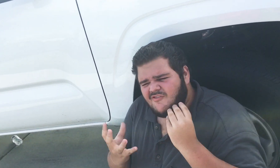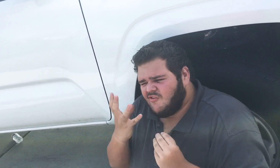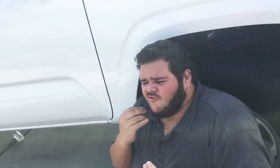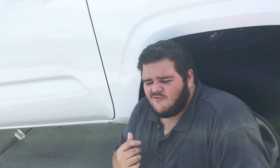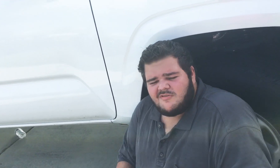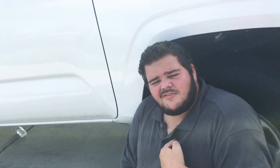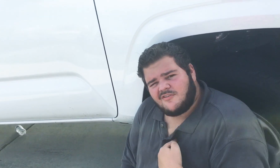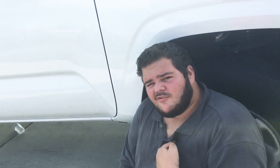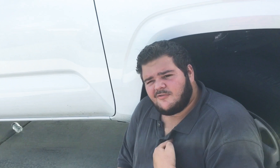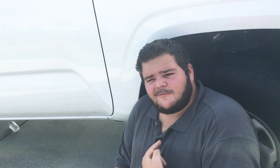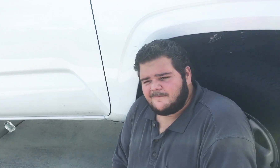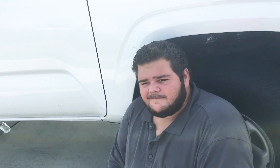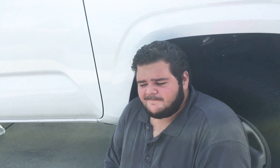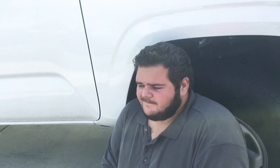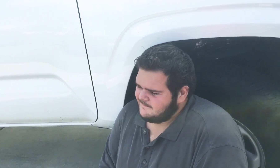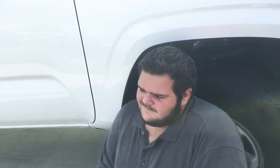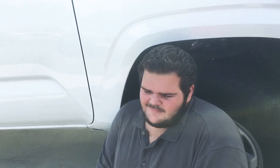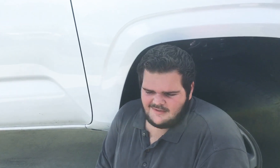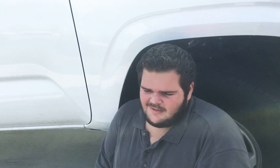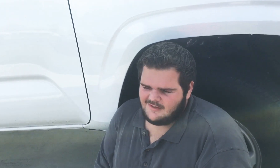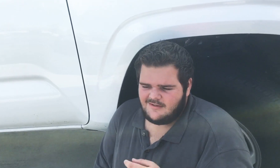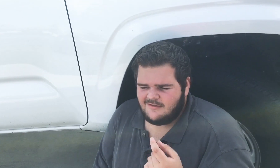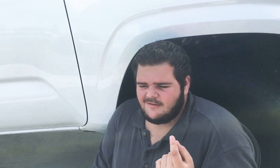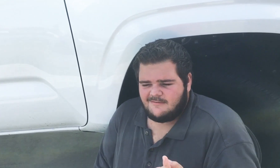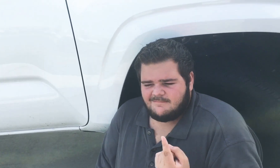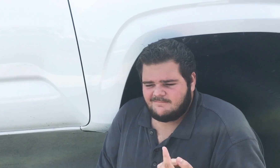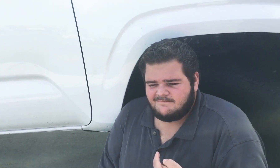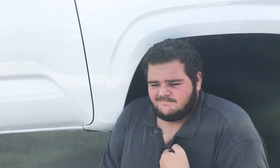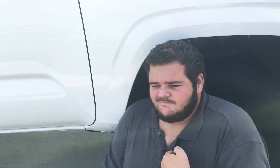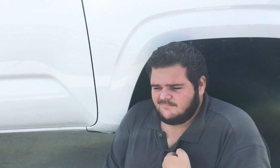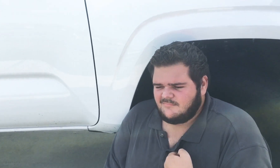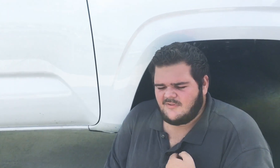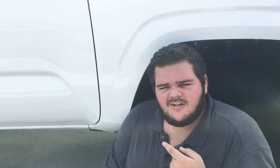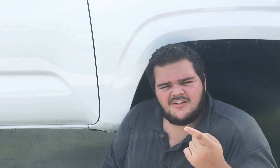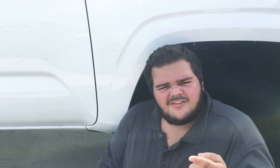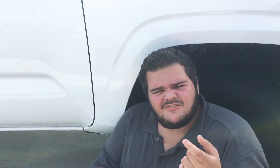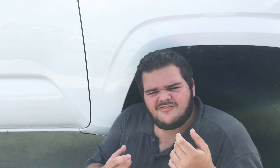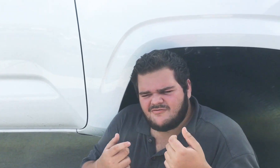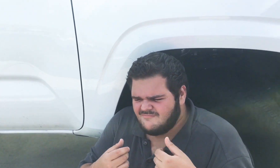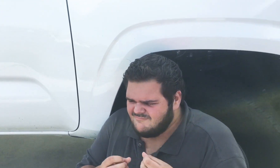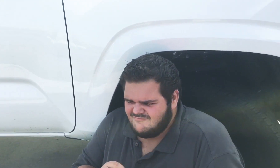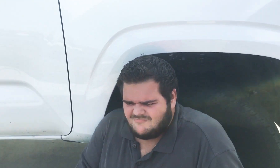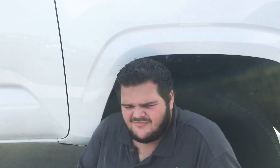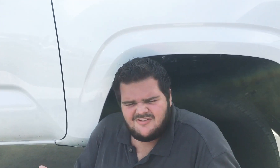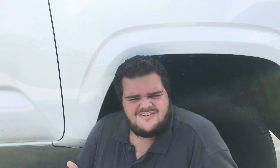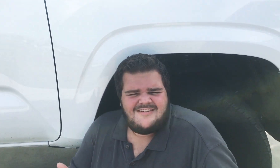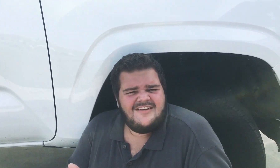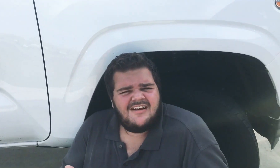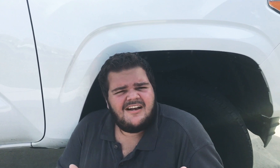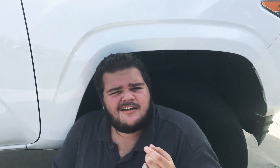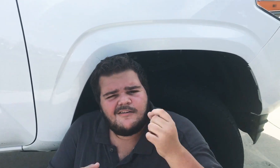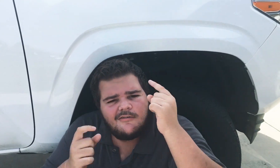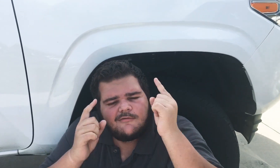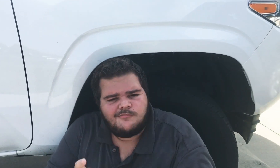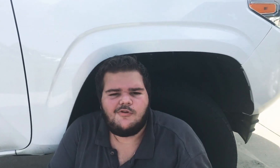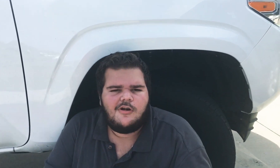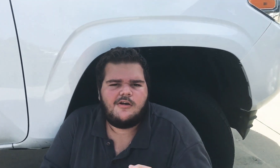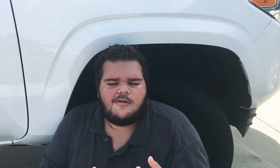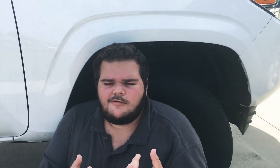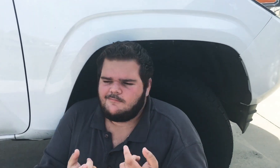It's only me It's you got to lose Wake up your mind Tell me what are you gonna do